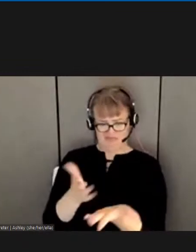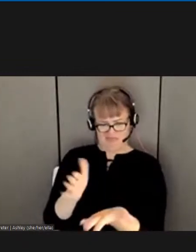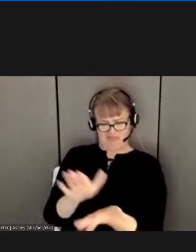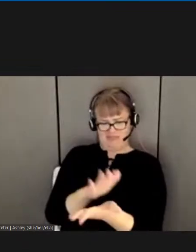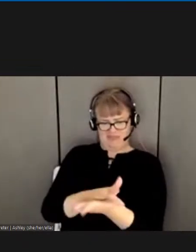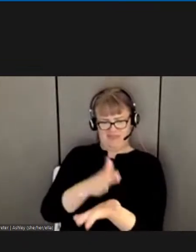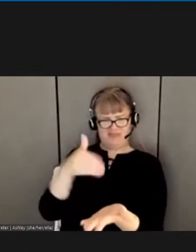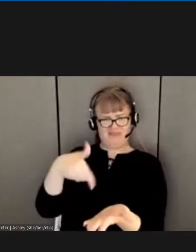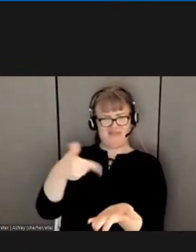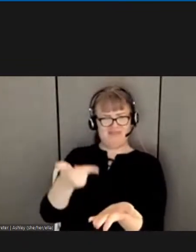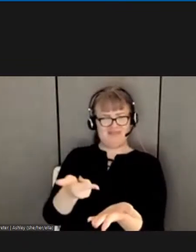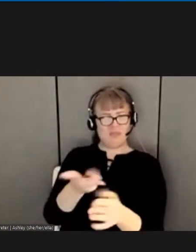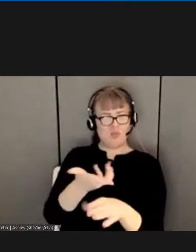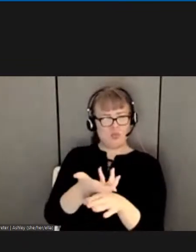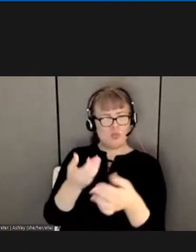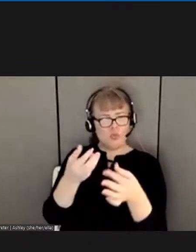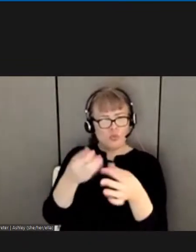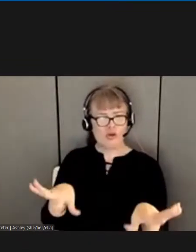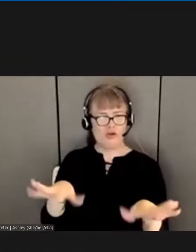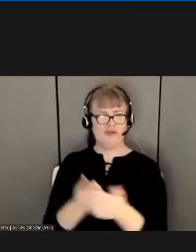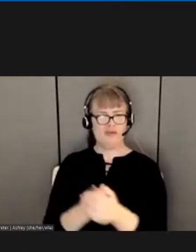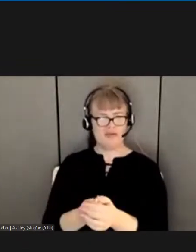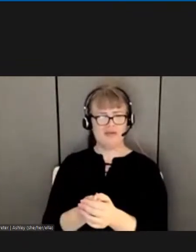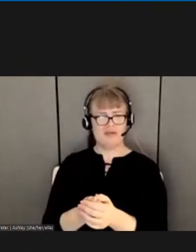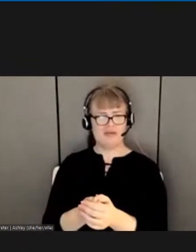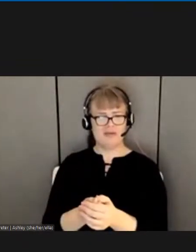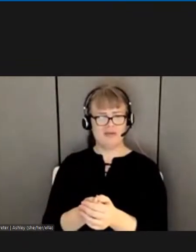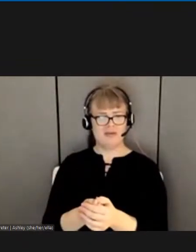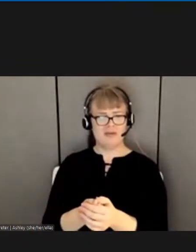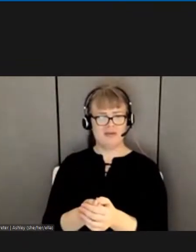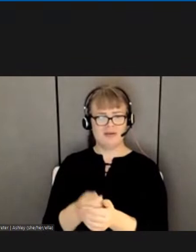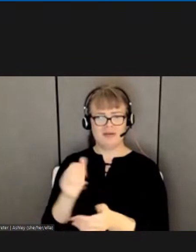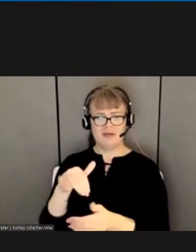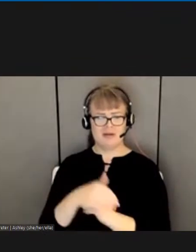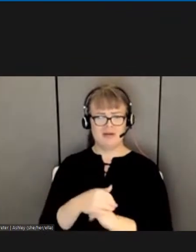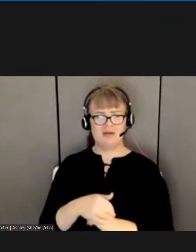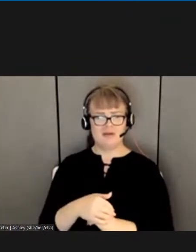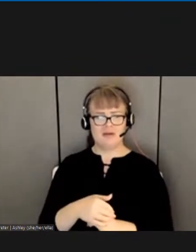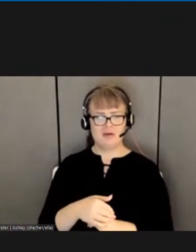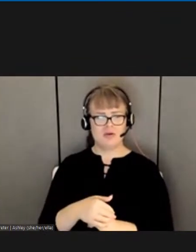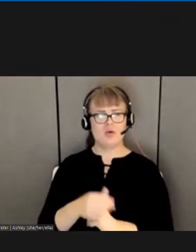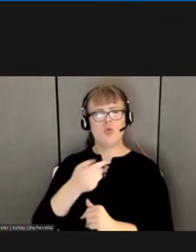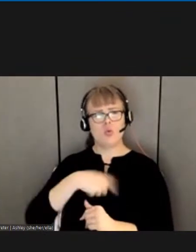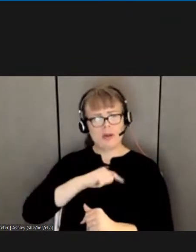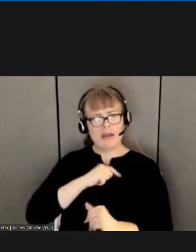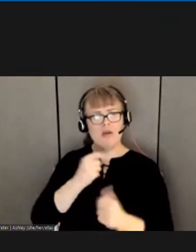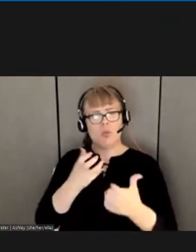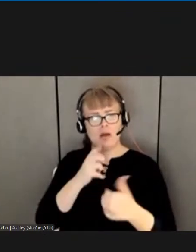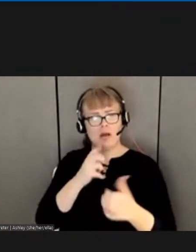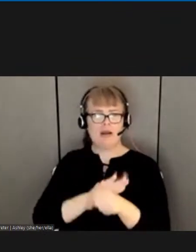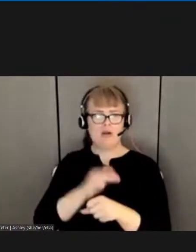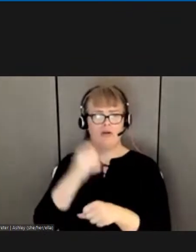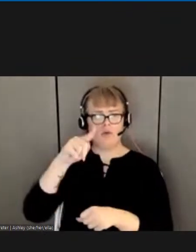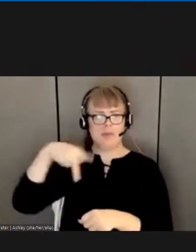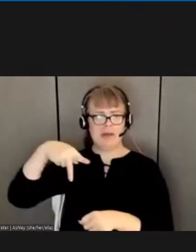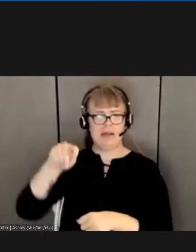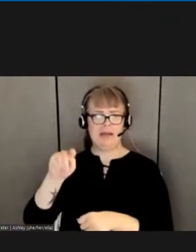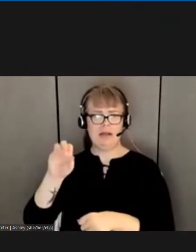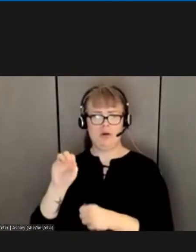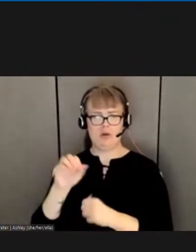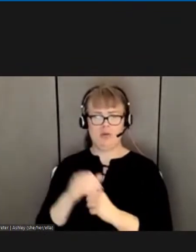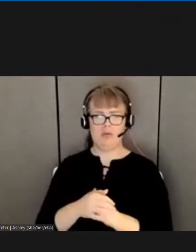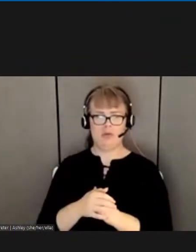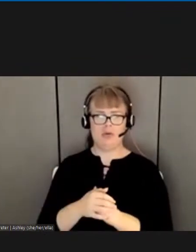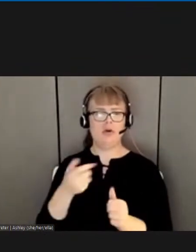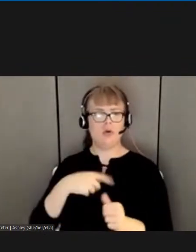looking at all the things we're saying, and I'm going go because Mark already went over. We want guarantees for PTFs. We want PTF and